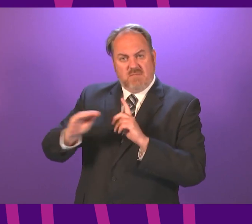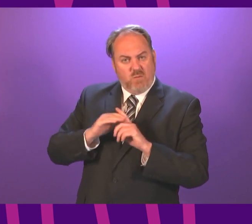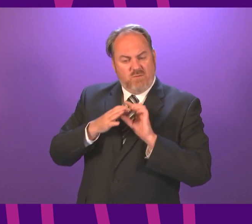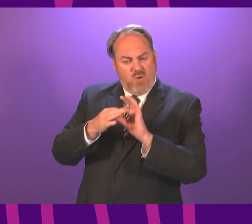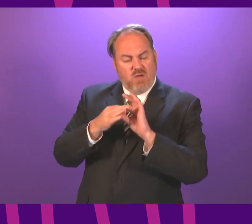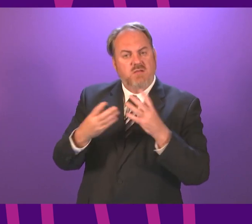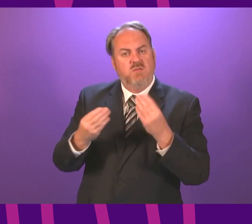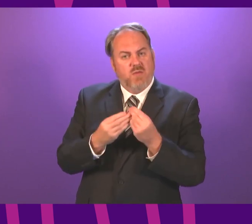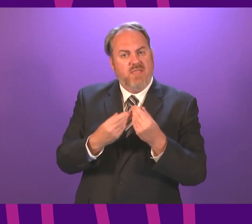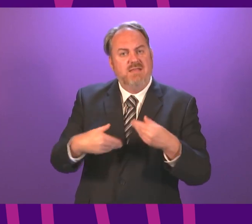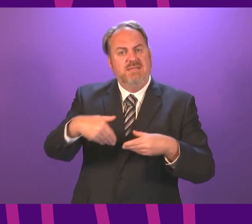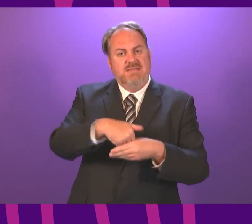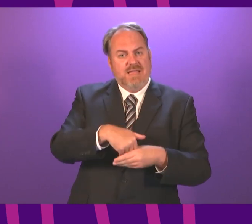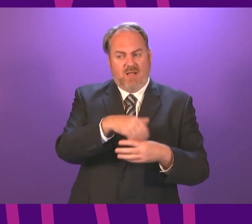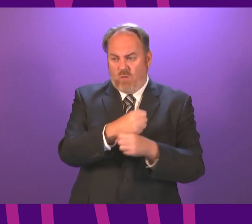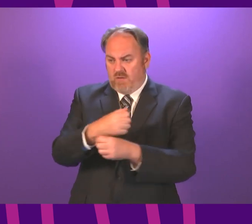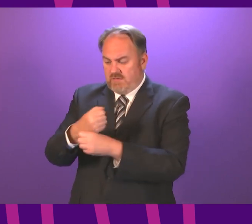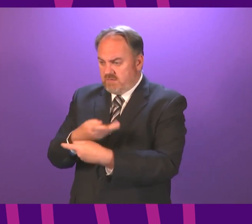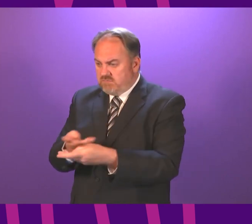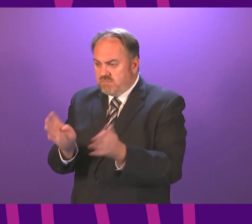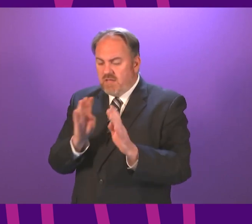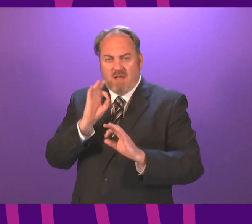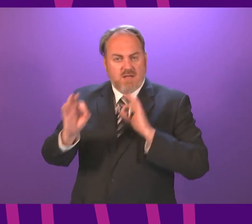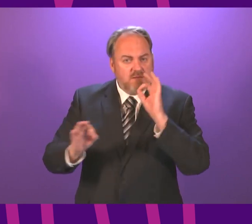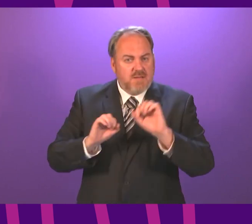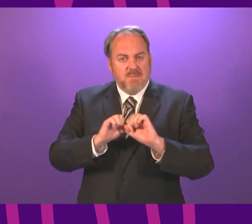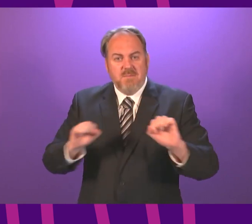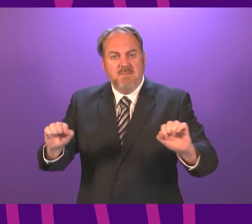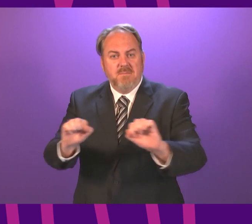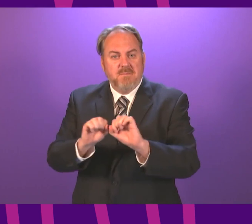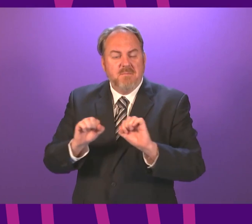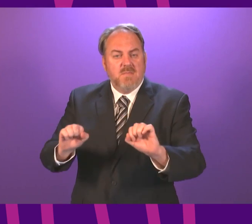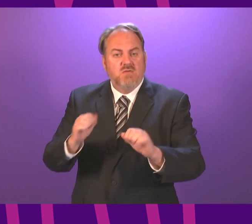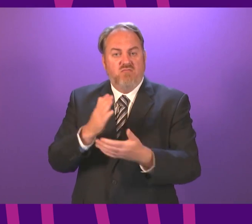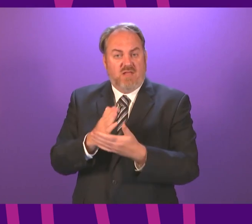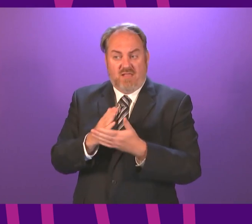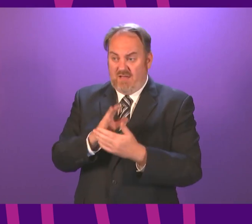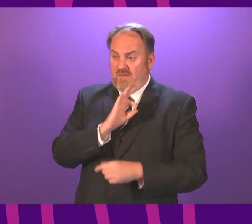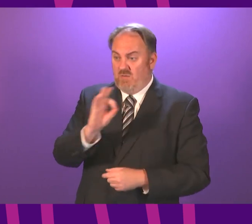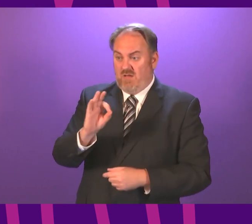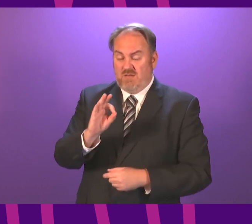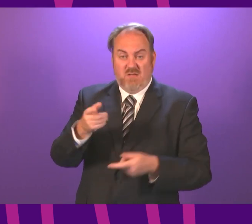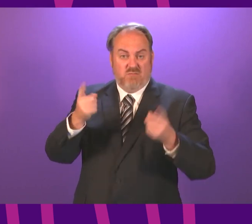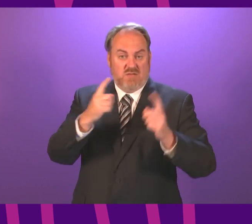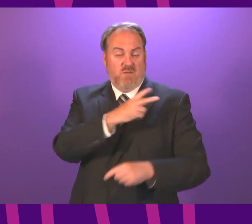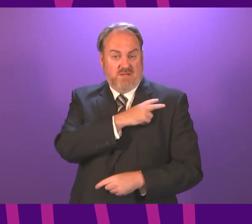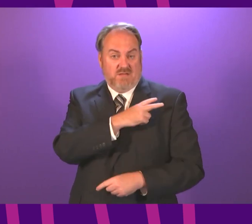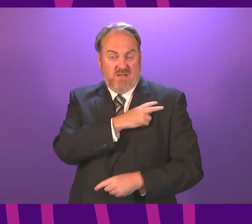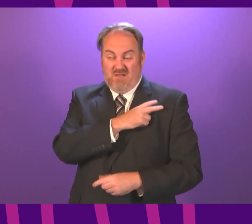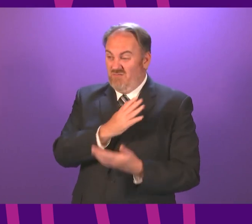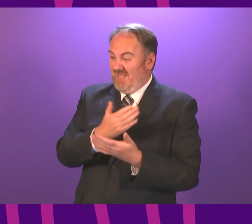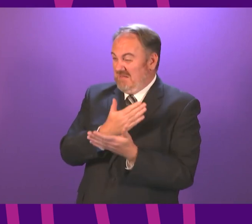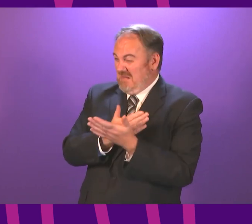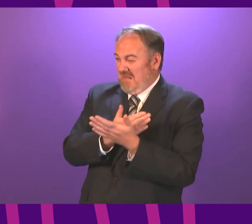stakeholders when considering when temporary measures should be extended or expired. I think it is obviously clear